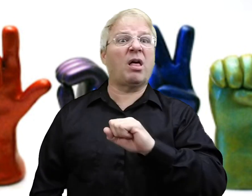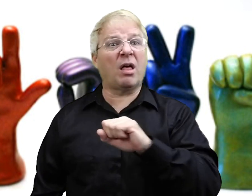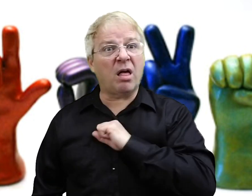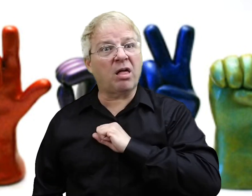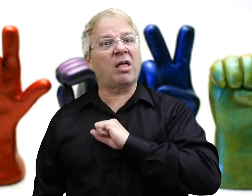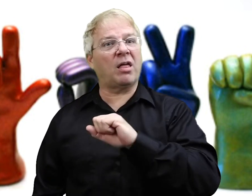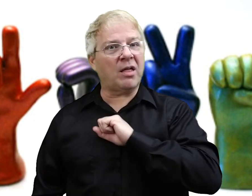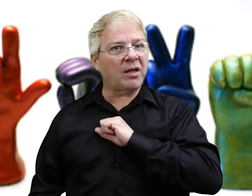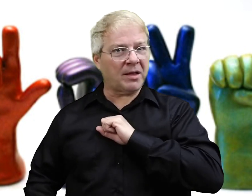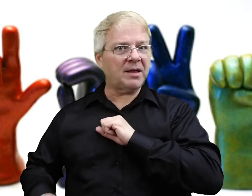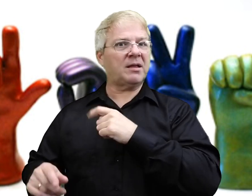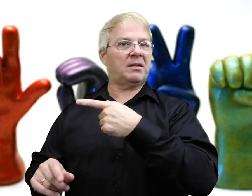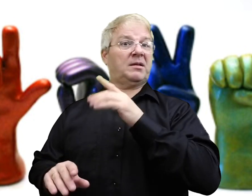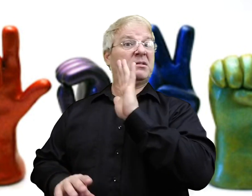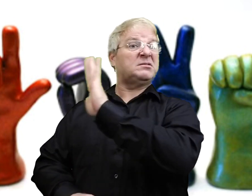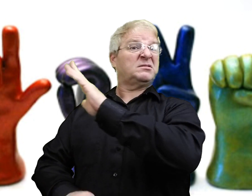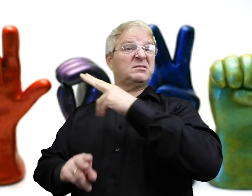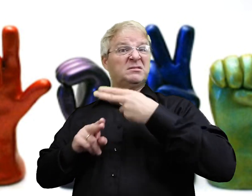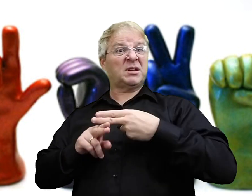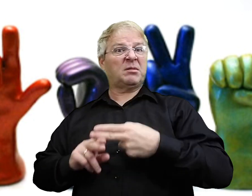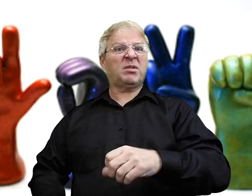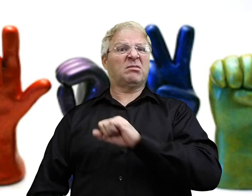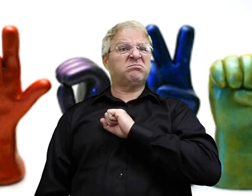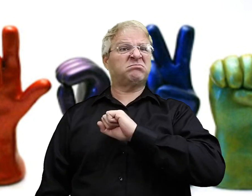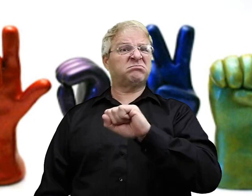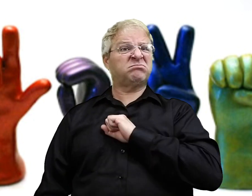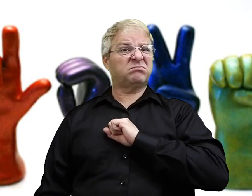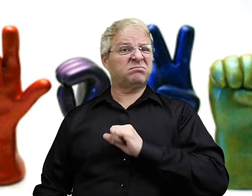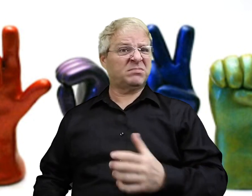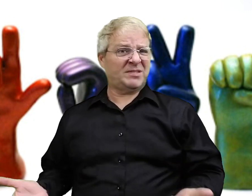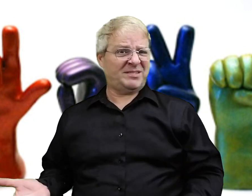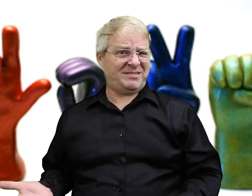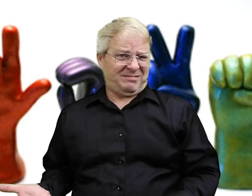and hitting his chest like this. And so, his sign name became Jim.